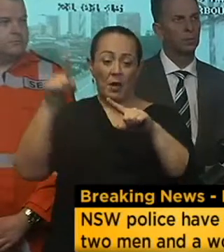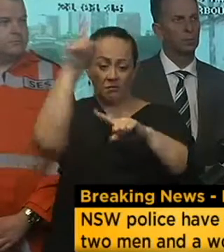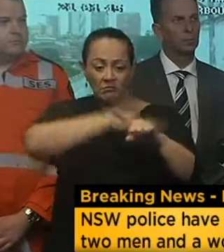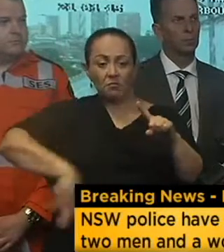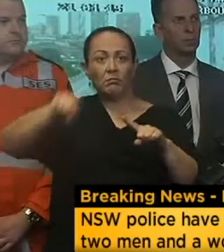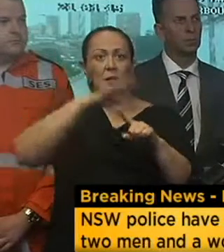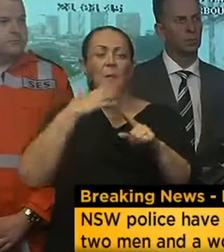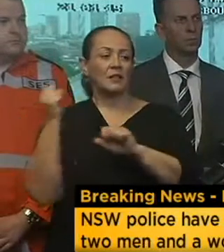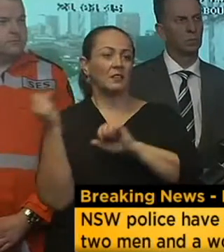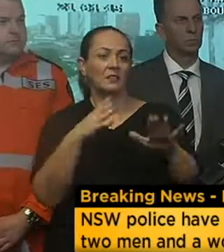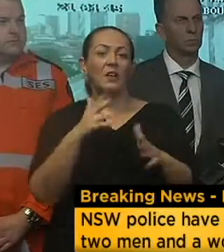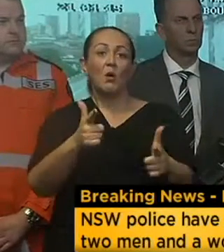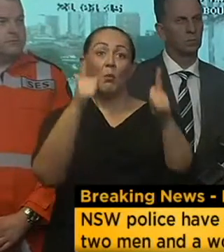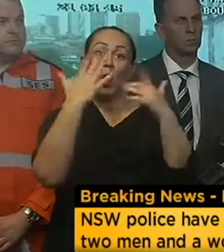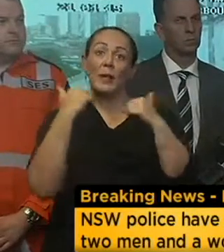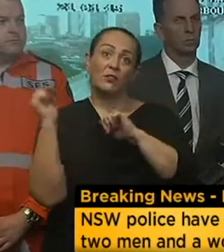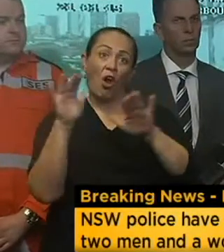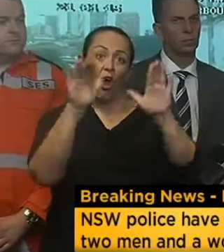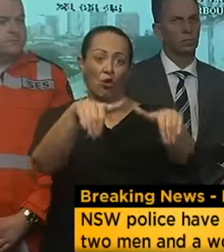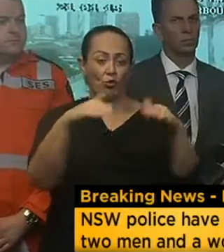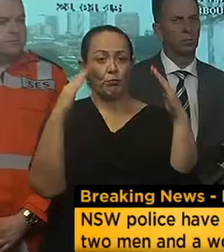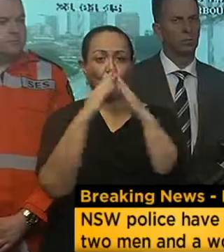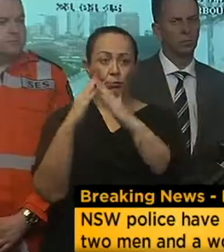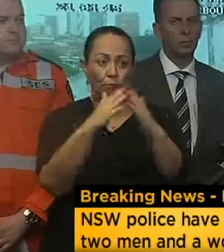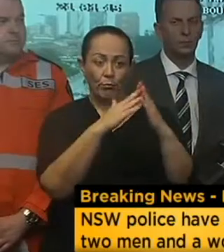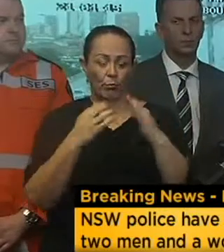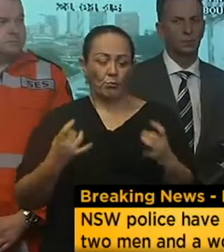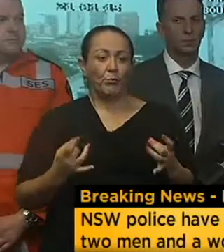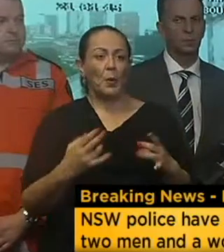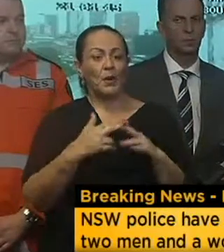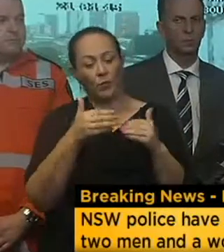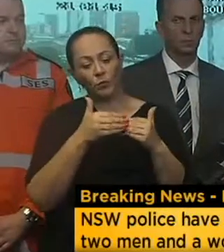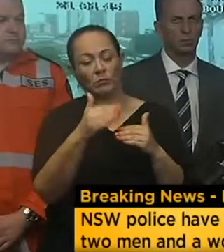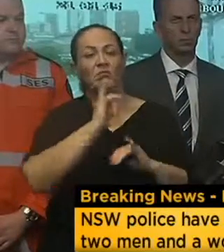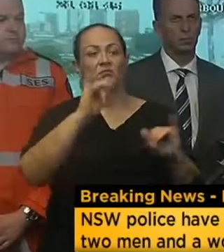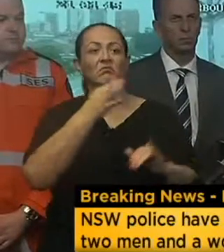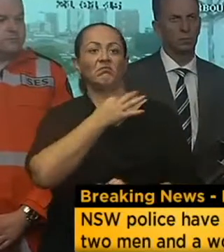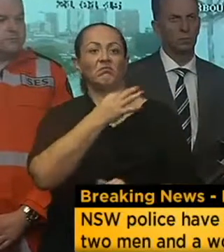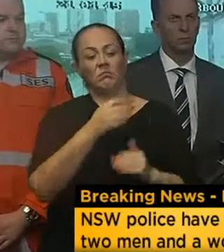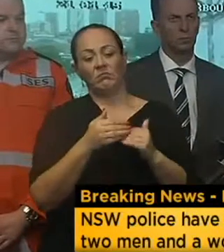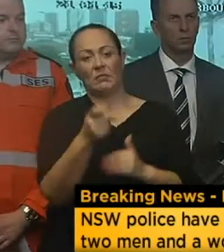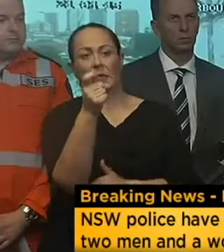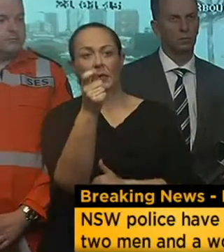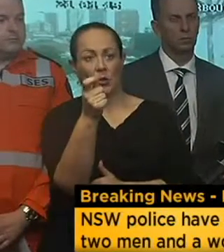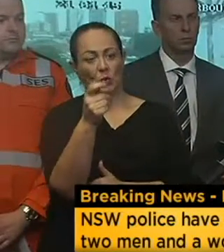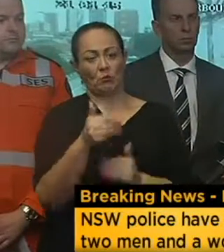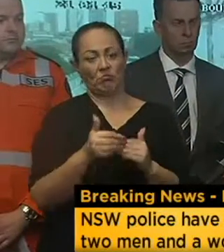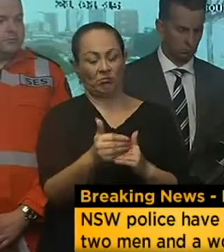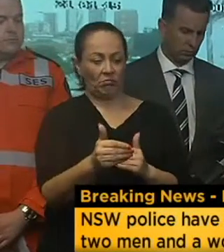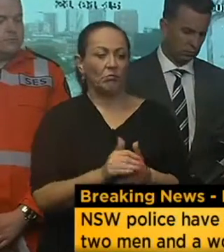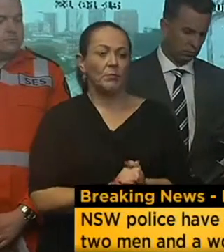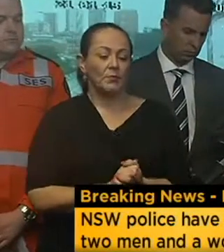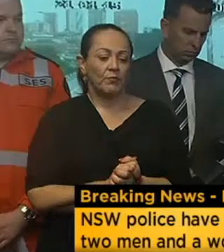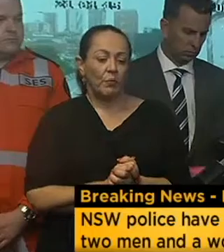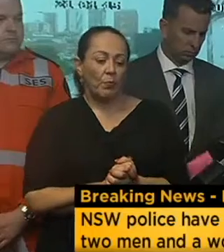people is for bosses to be flexible, for people to make arrangements and an orderly way to start to head home as soon as you possibly can. And on